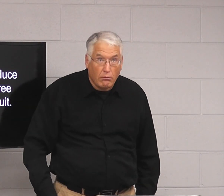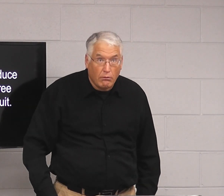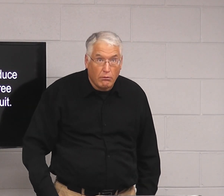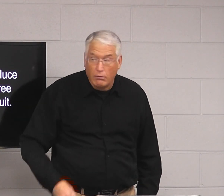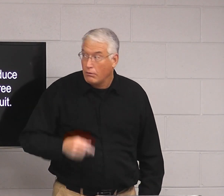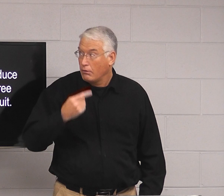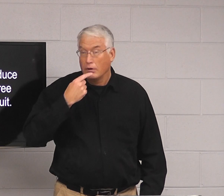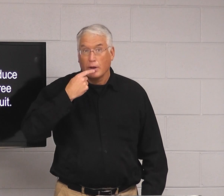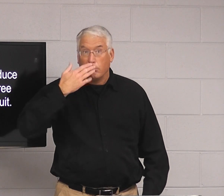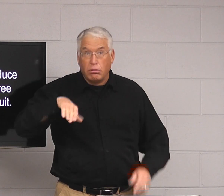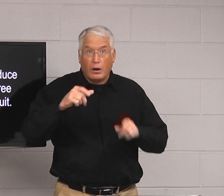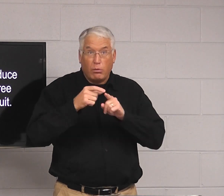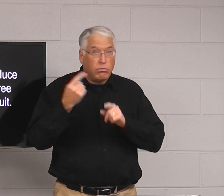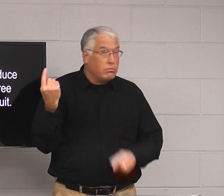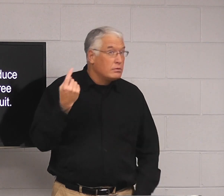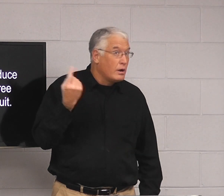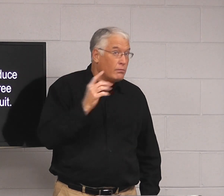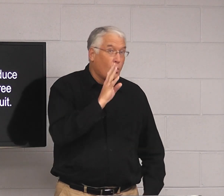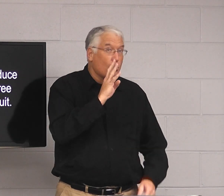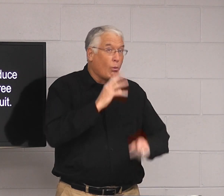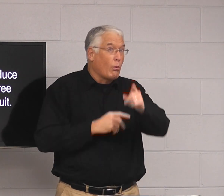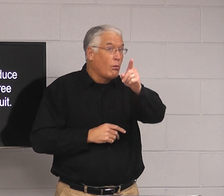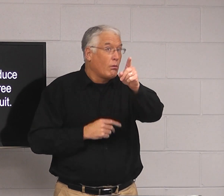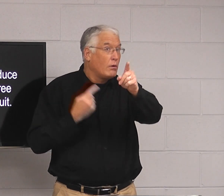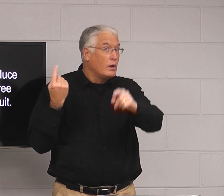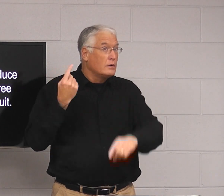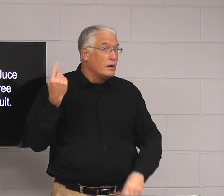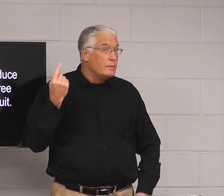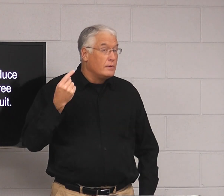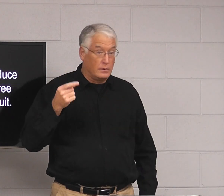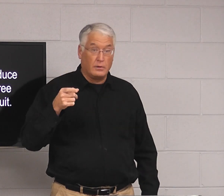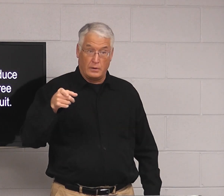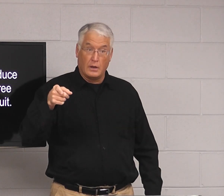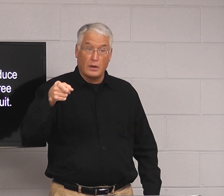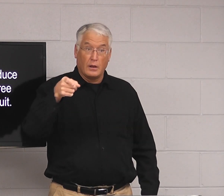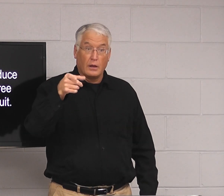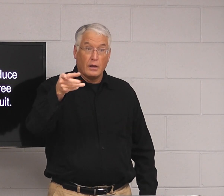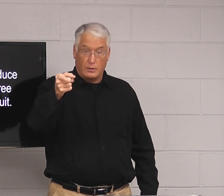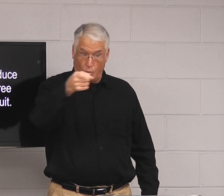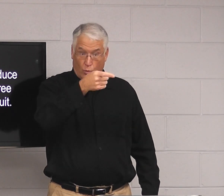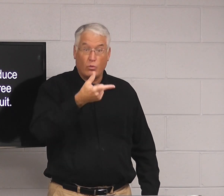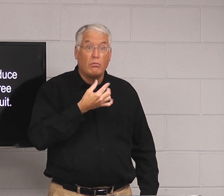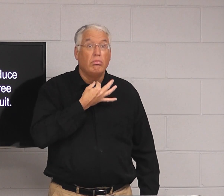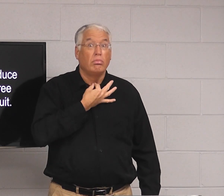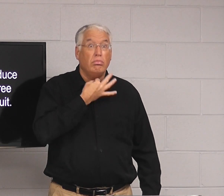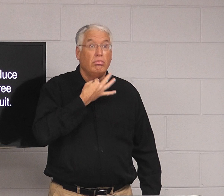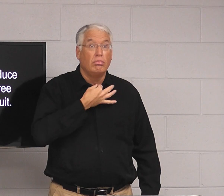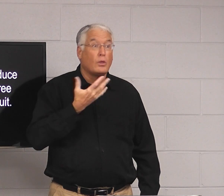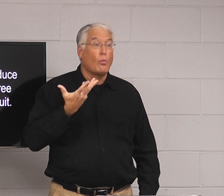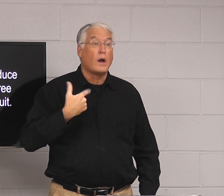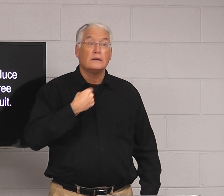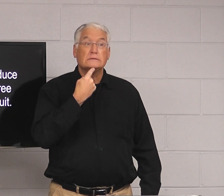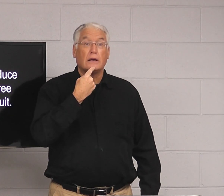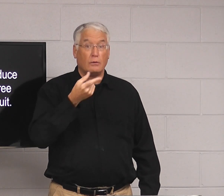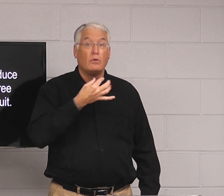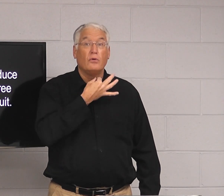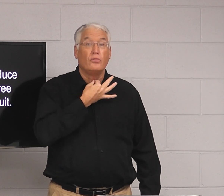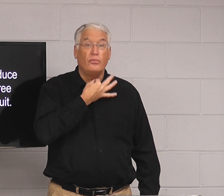Maybe you all would drop your chin and say, wow, you said bad words. Talk about something. And you all might become curious